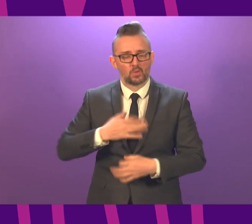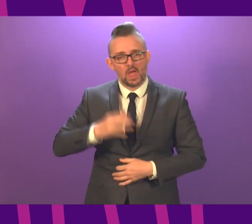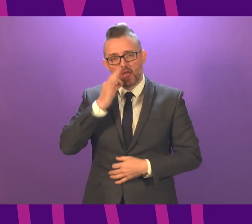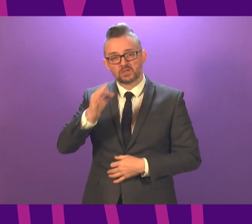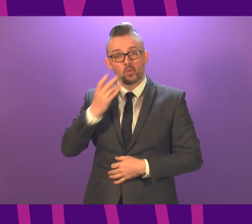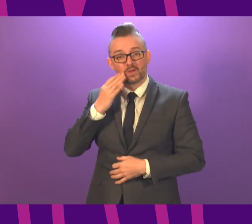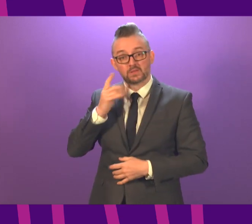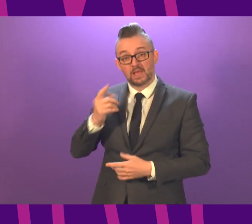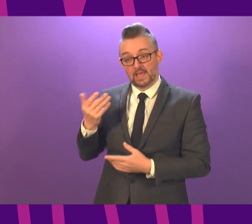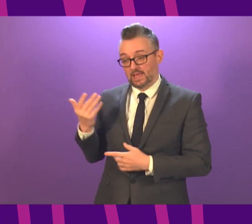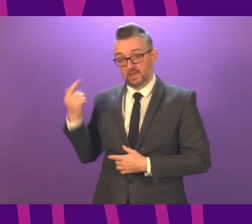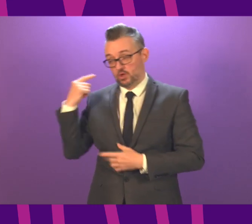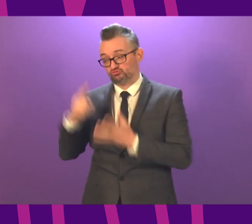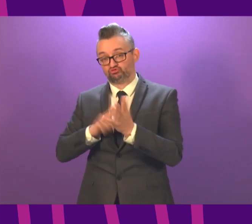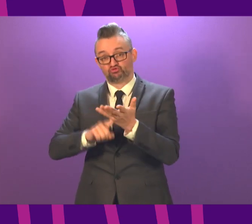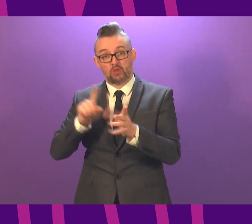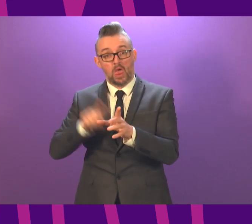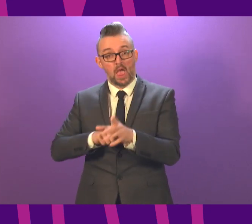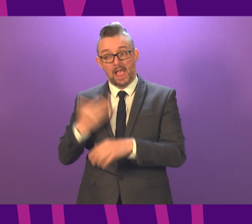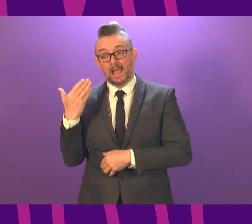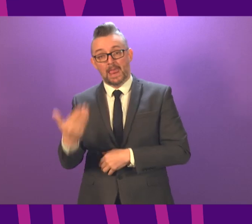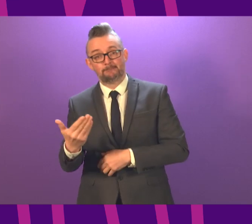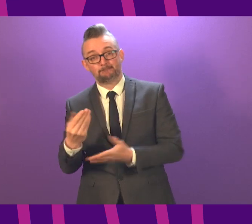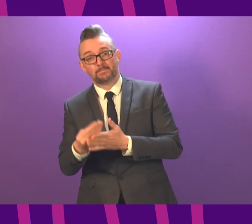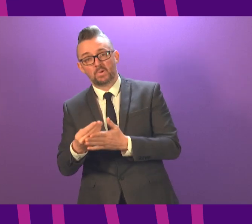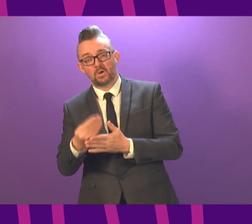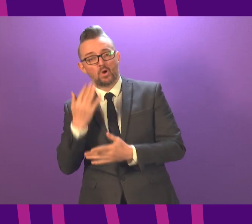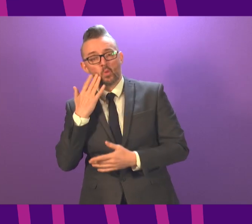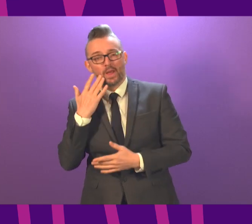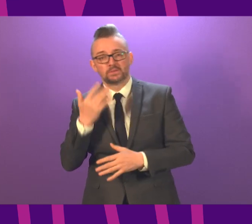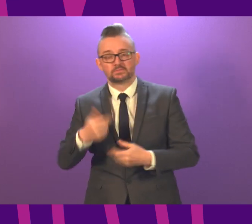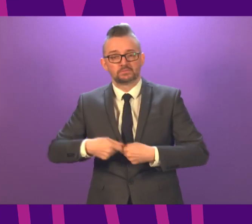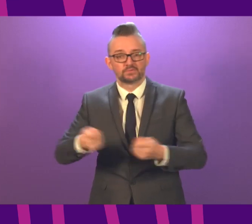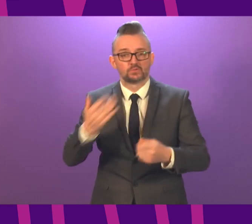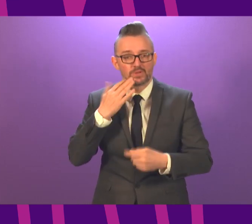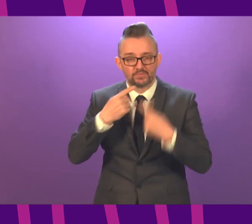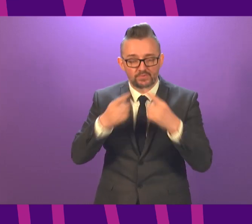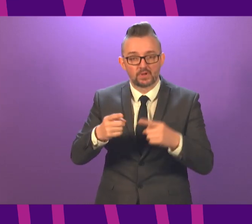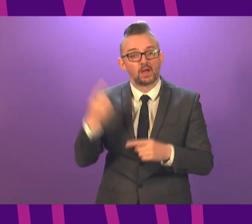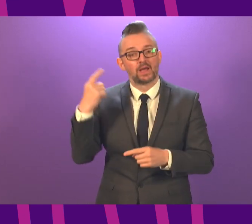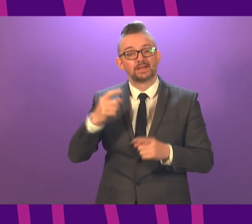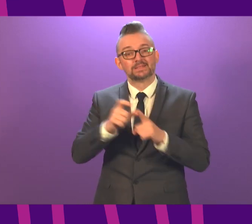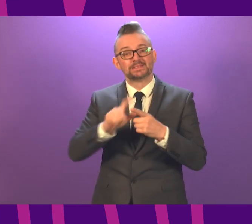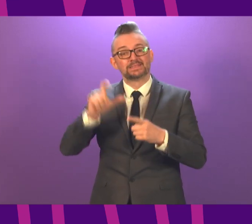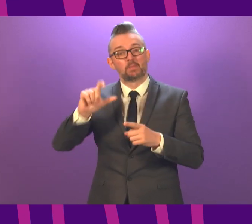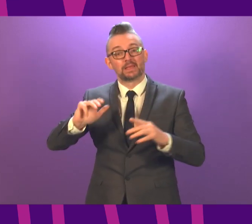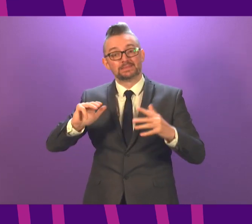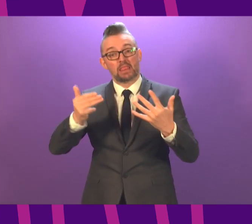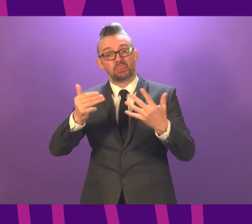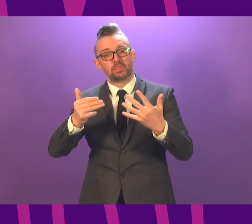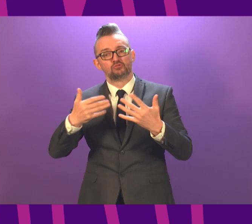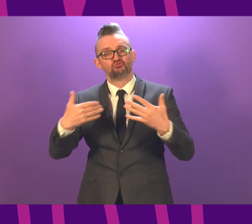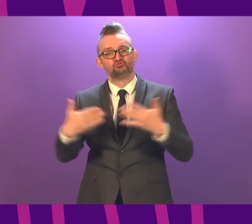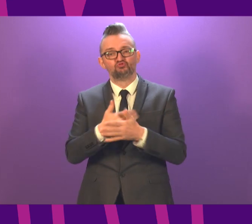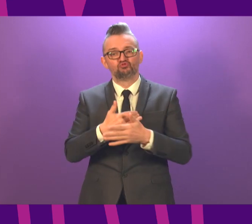outstanding claims from July be processed? Will the eight new schemes announced on December 9th all launch as